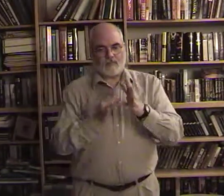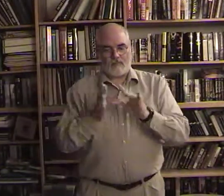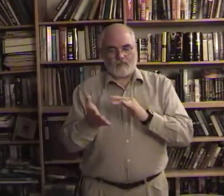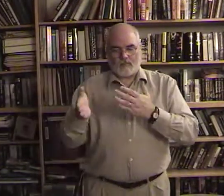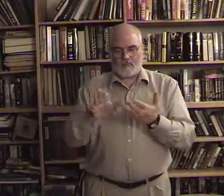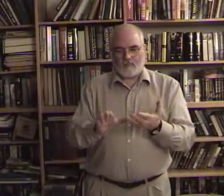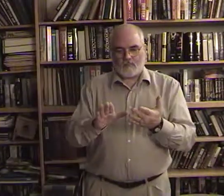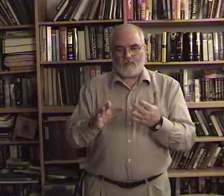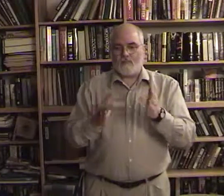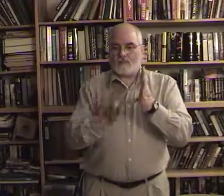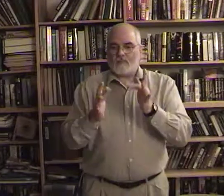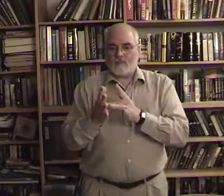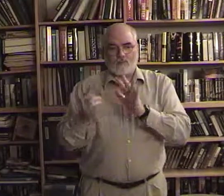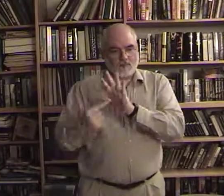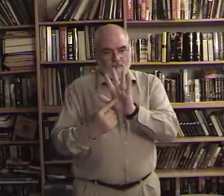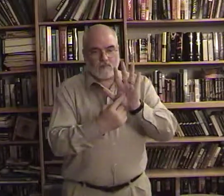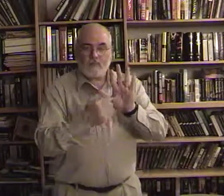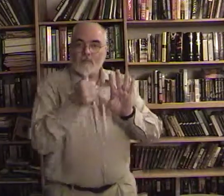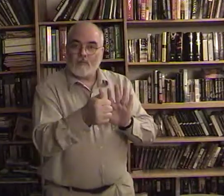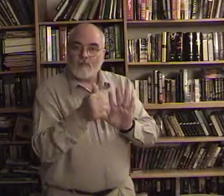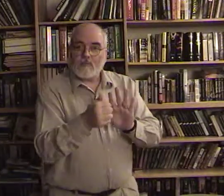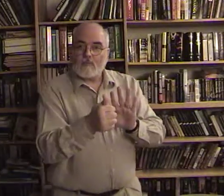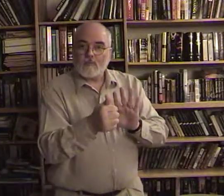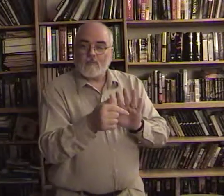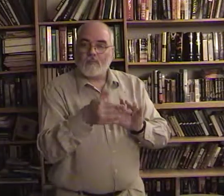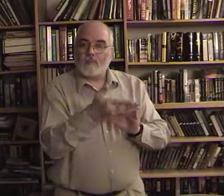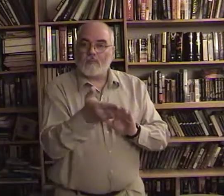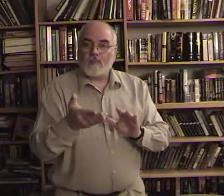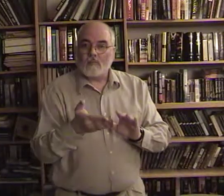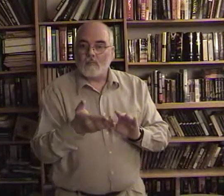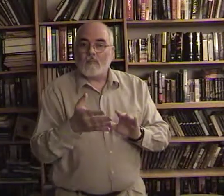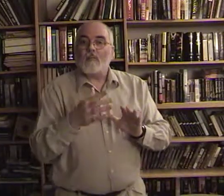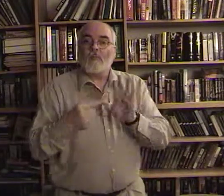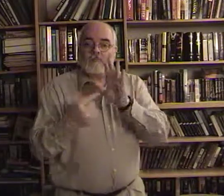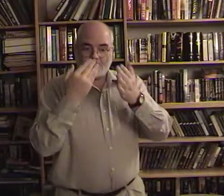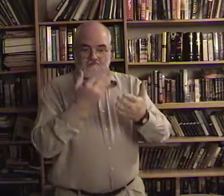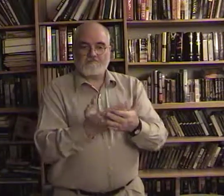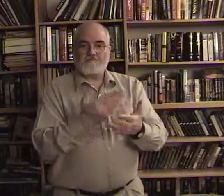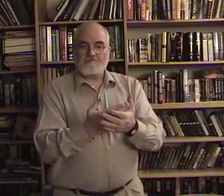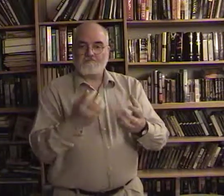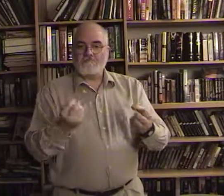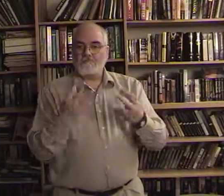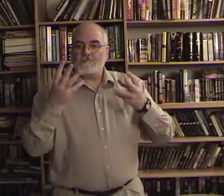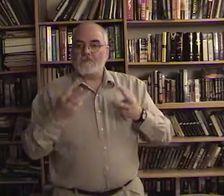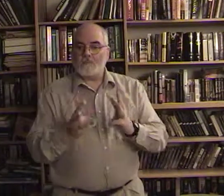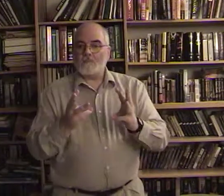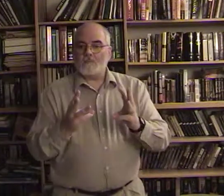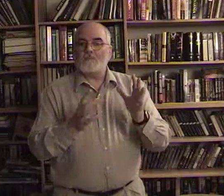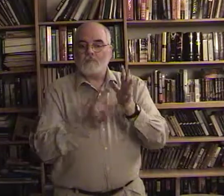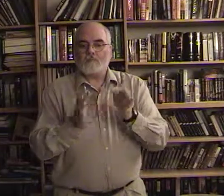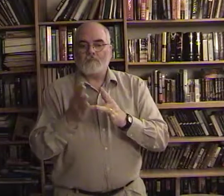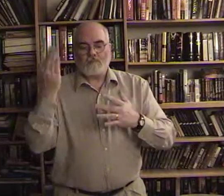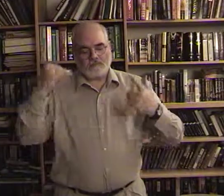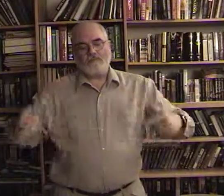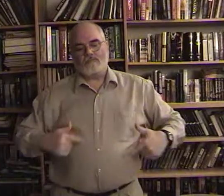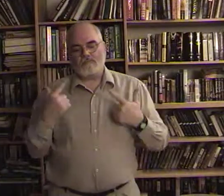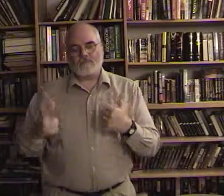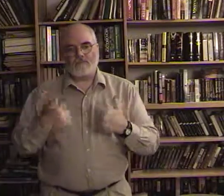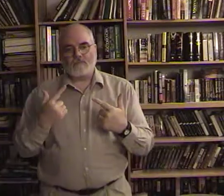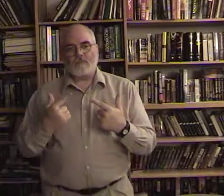himself to them and proved in many ways that he was alive. The apostles saw Jesus during the